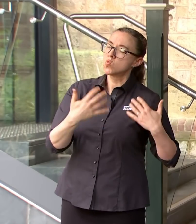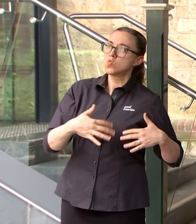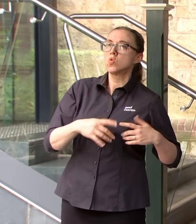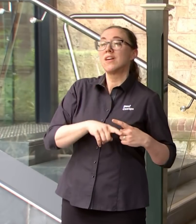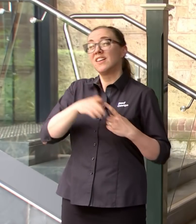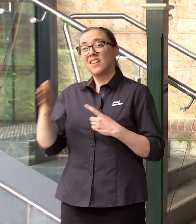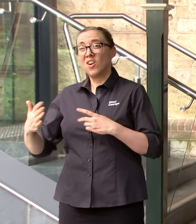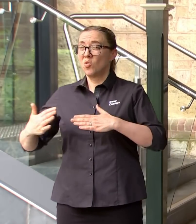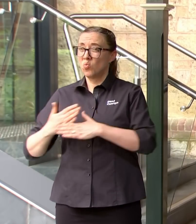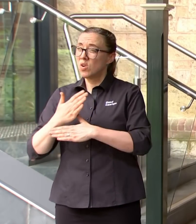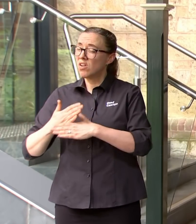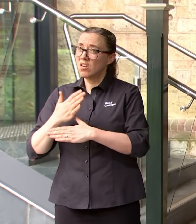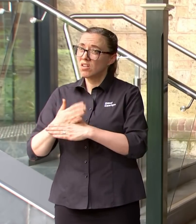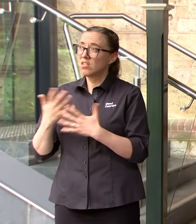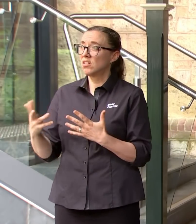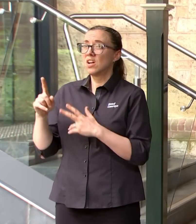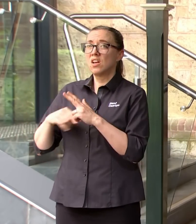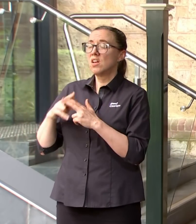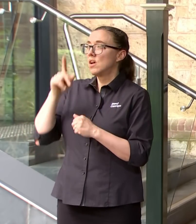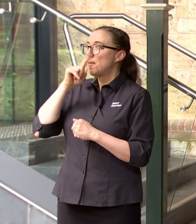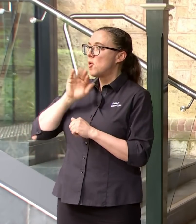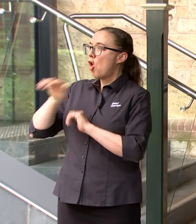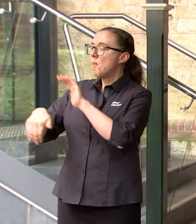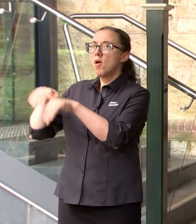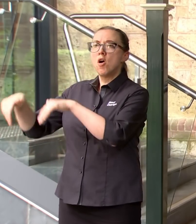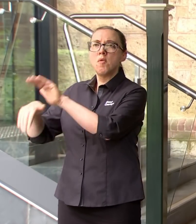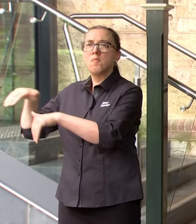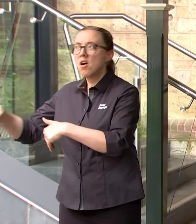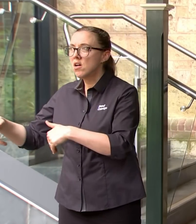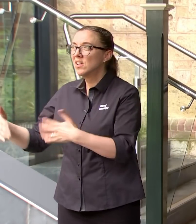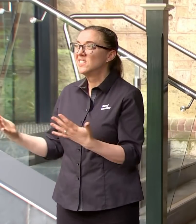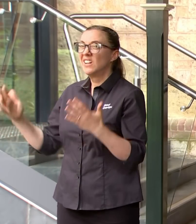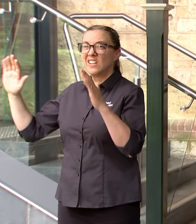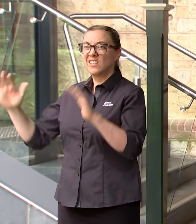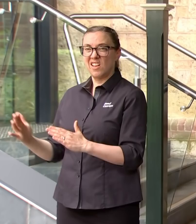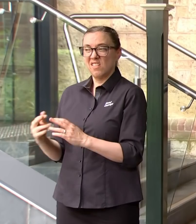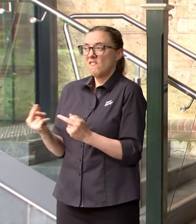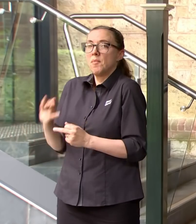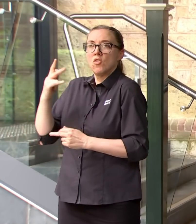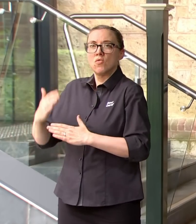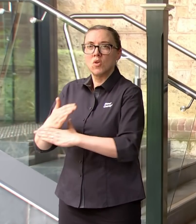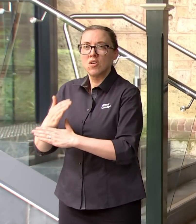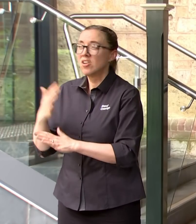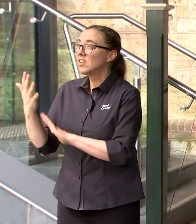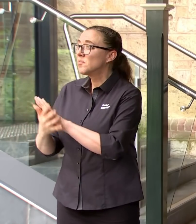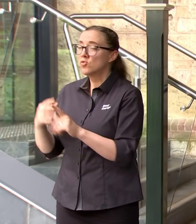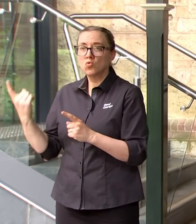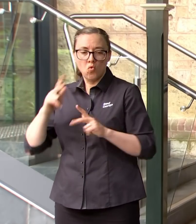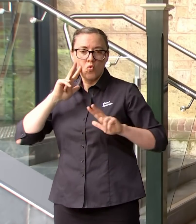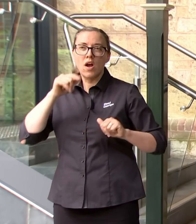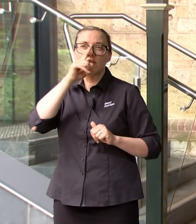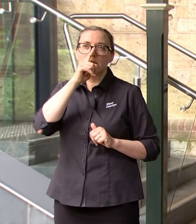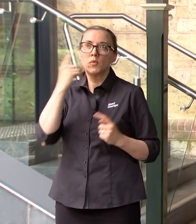basically a workforce issue and if we lose too many people from our workforce we won't have the ability to support those people in their in their health care and other essential